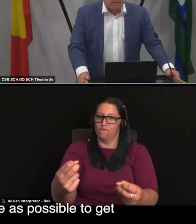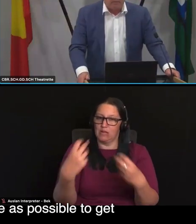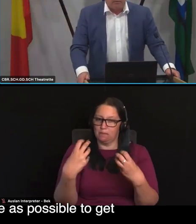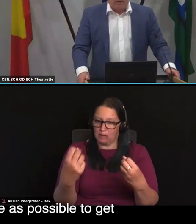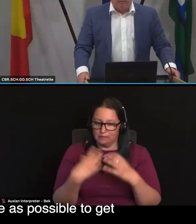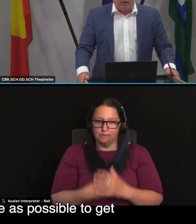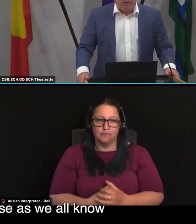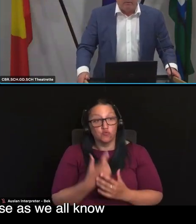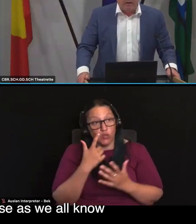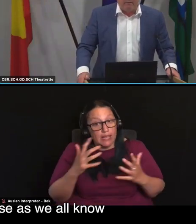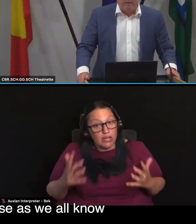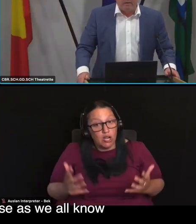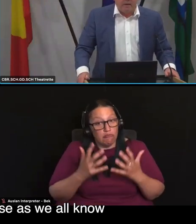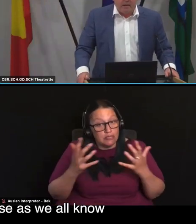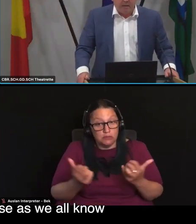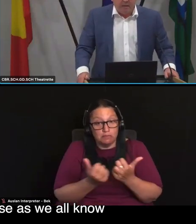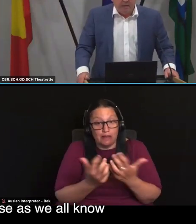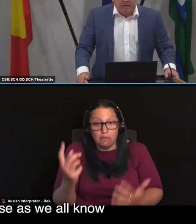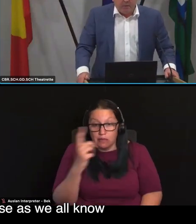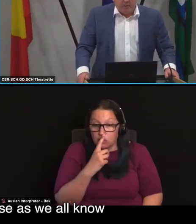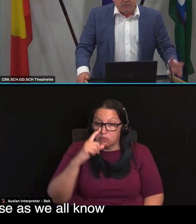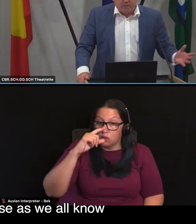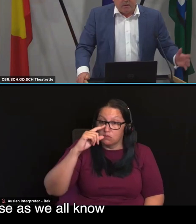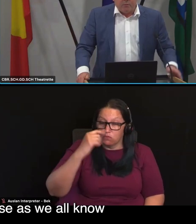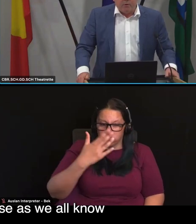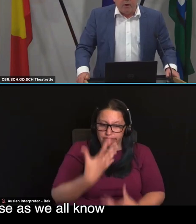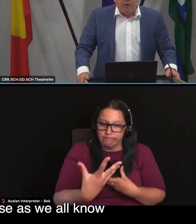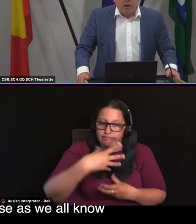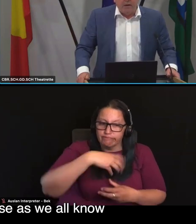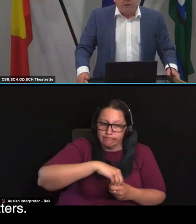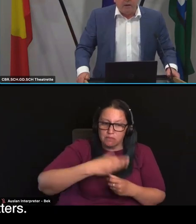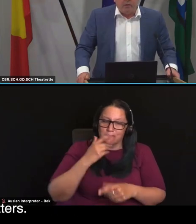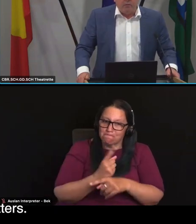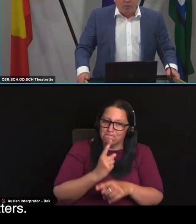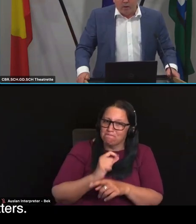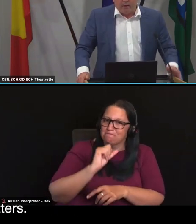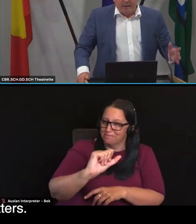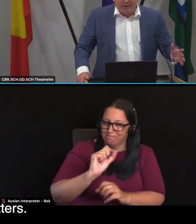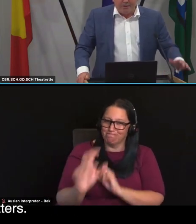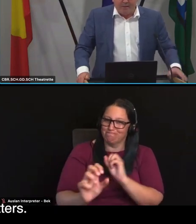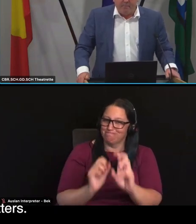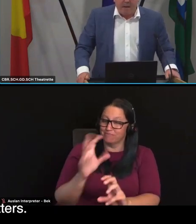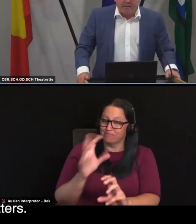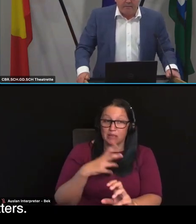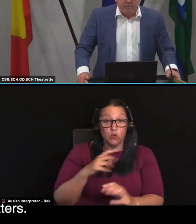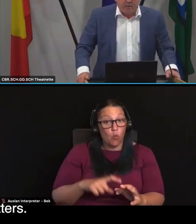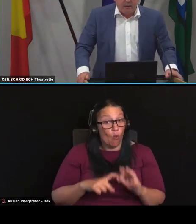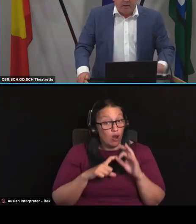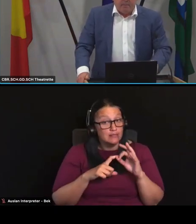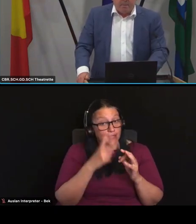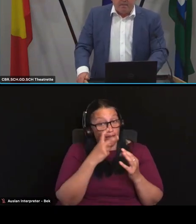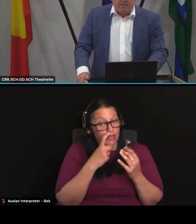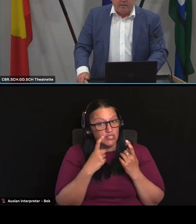people as possible to get involved and have their say because, as we all know, quality aged care matters.